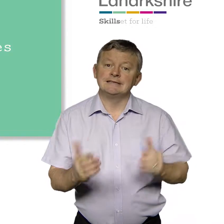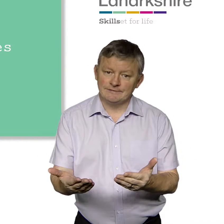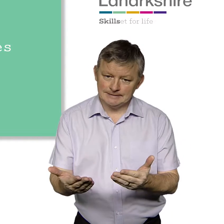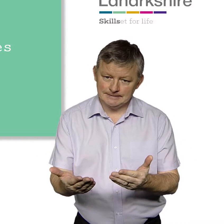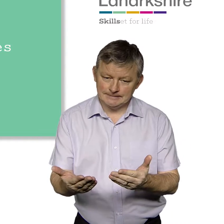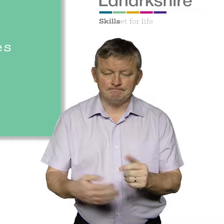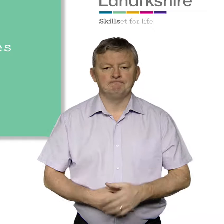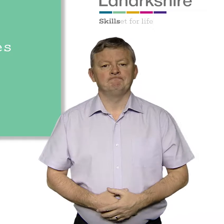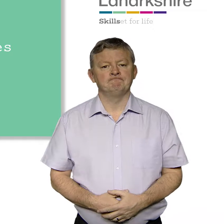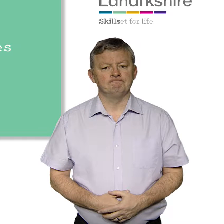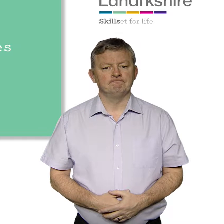Scottish Public Services